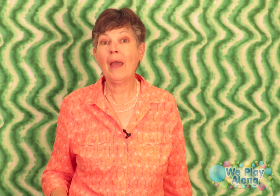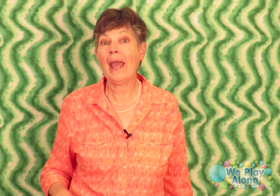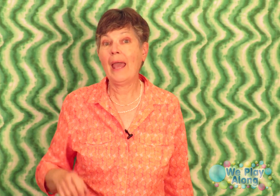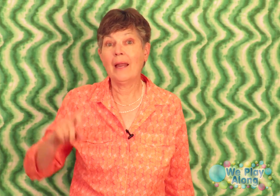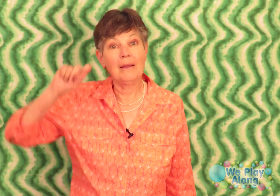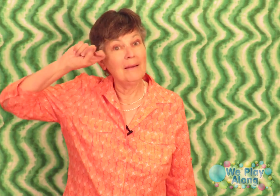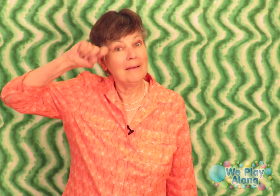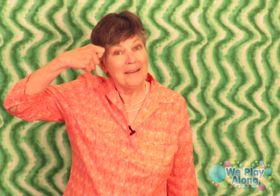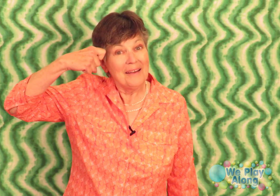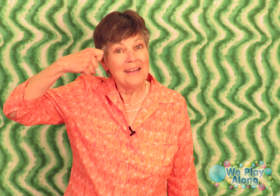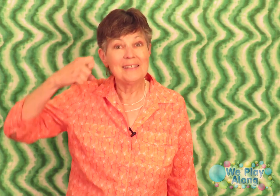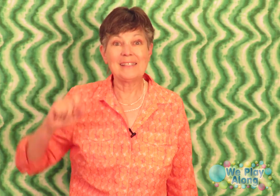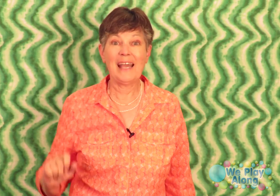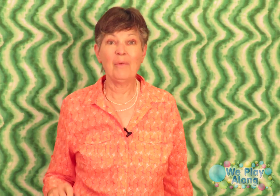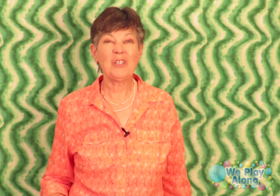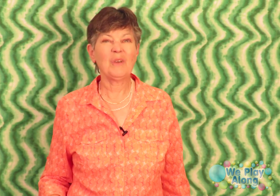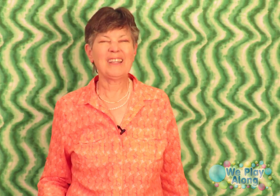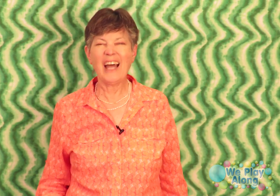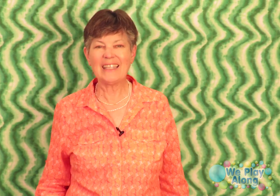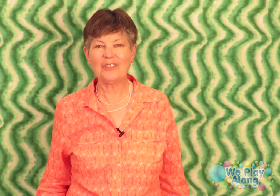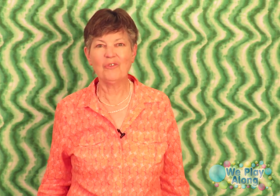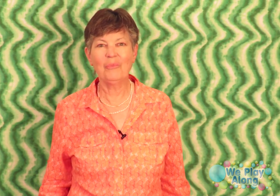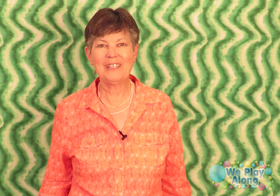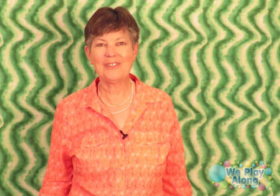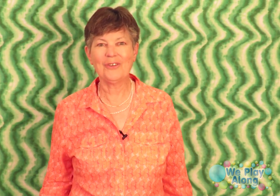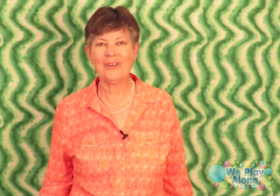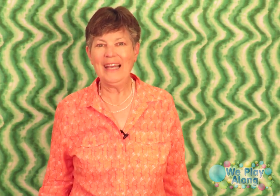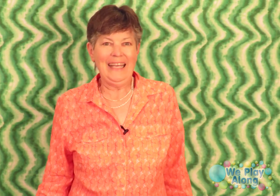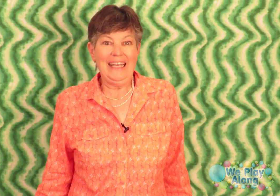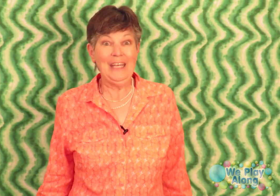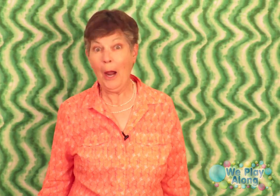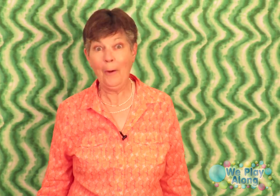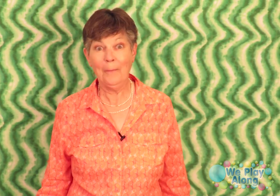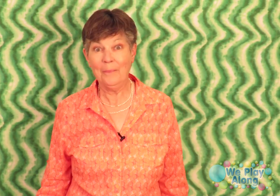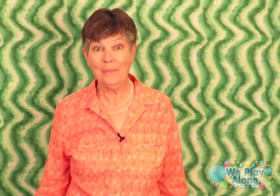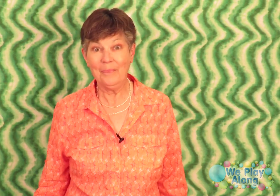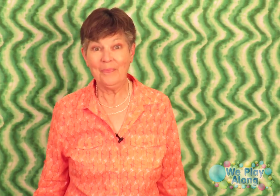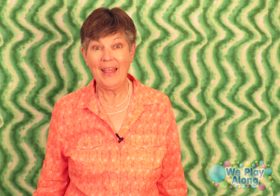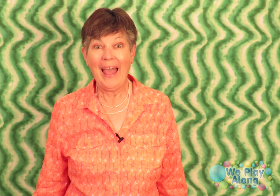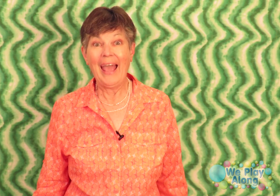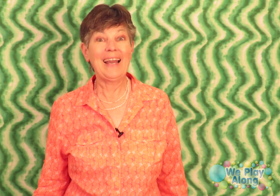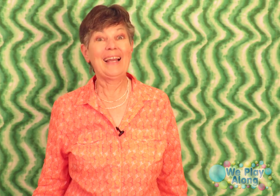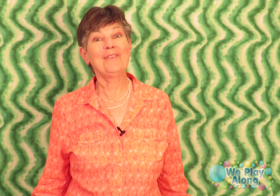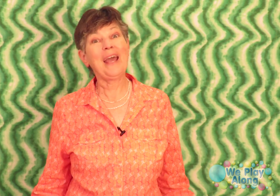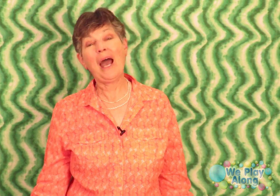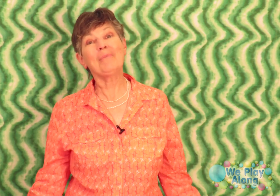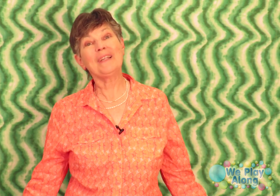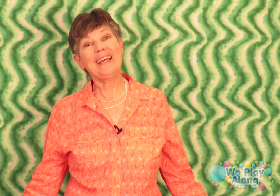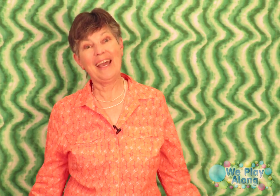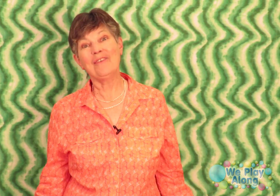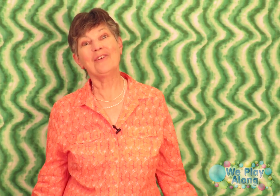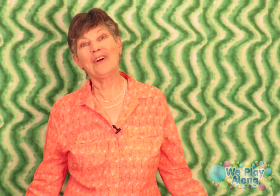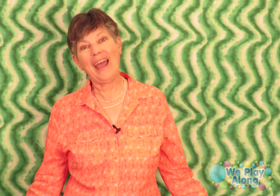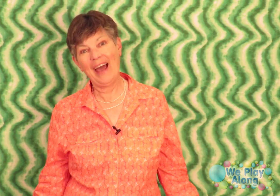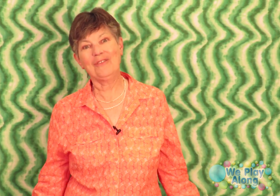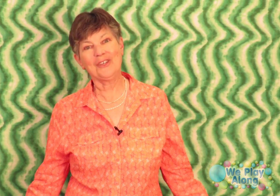and sandwich with lots of mustard yum and I lived happily ever after